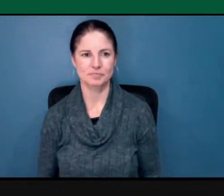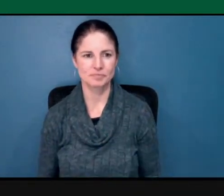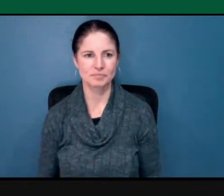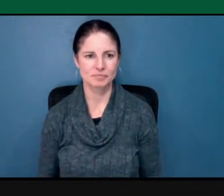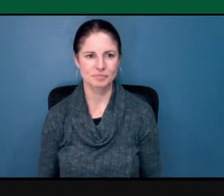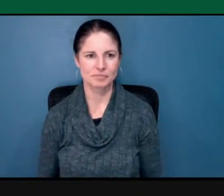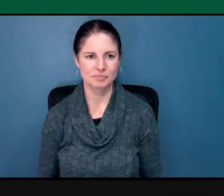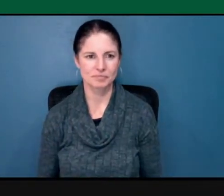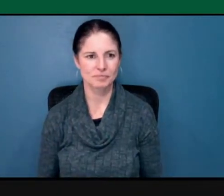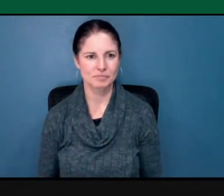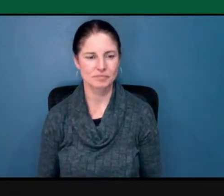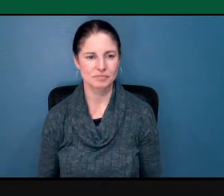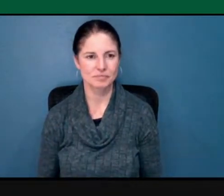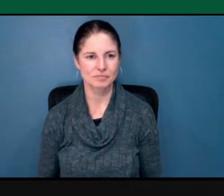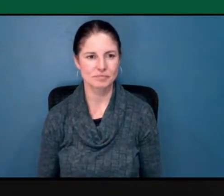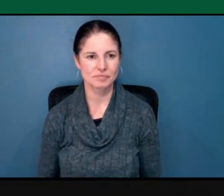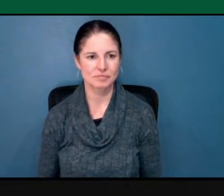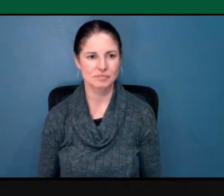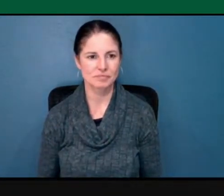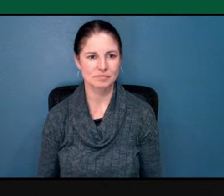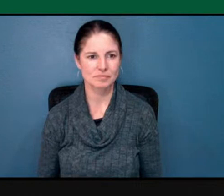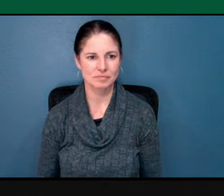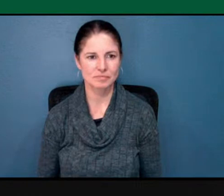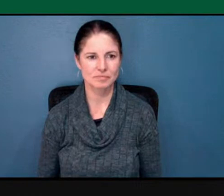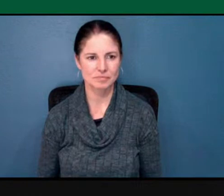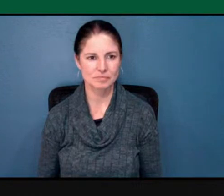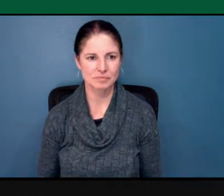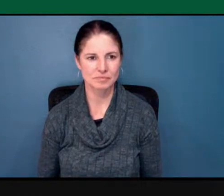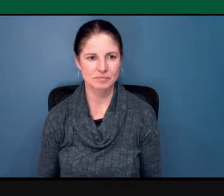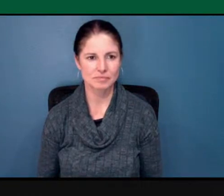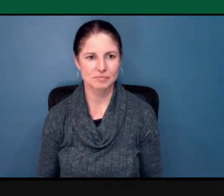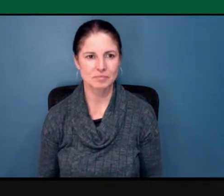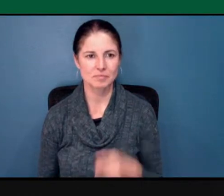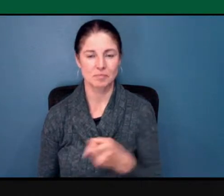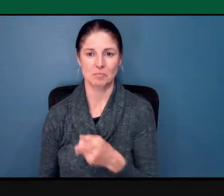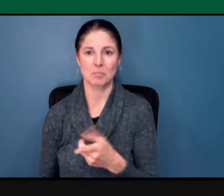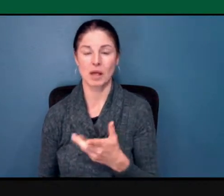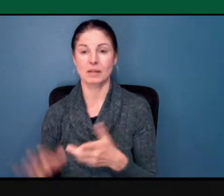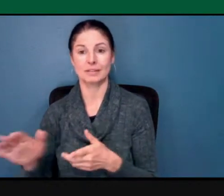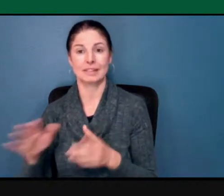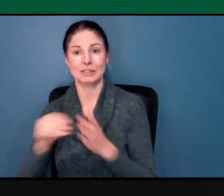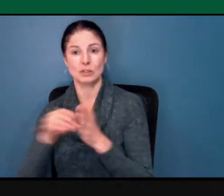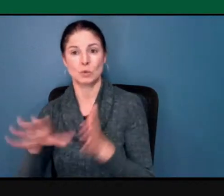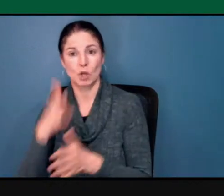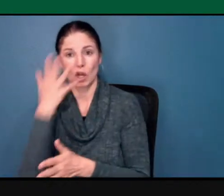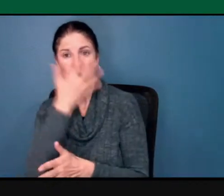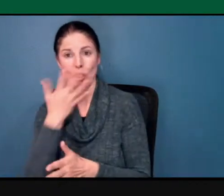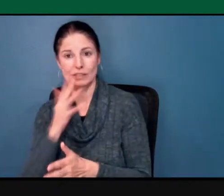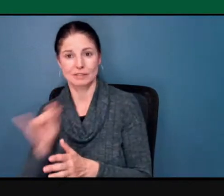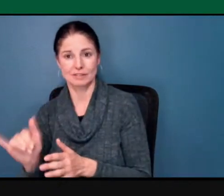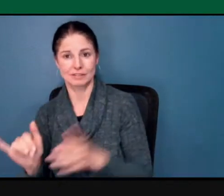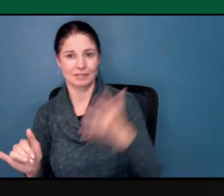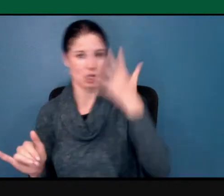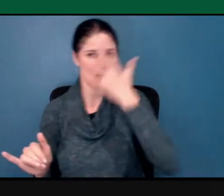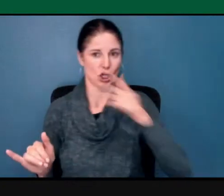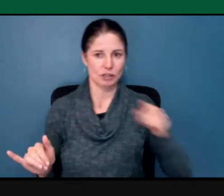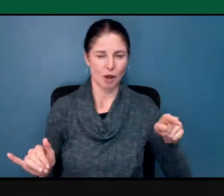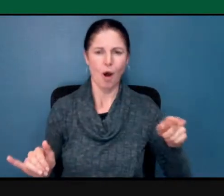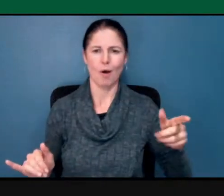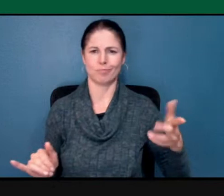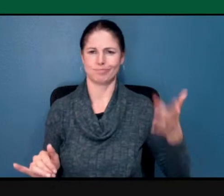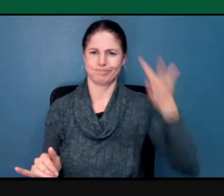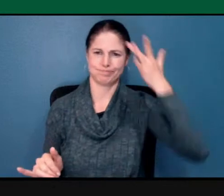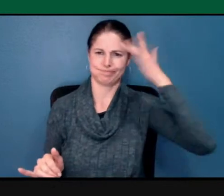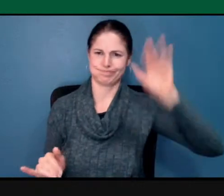couldn't possibly be as smart as this student who looks a certain particular way. So I think we really have to be very